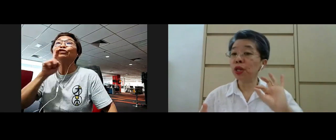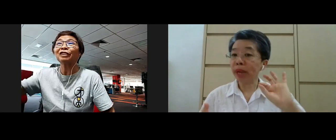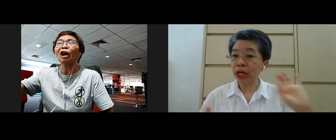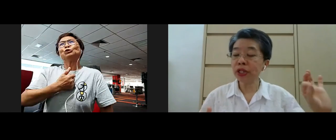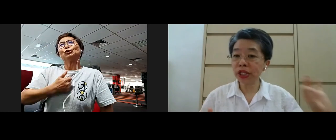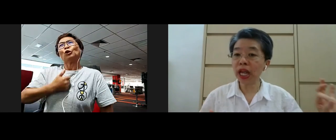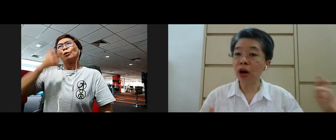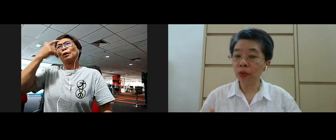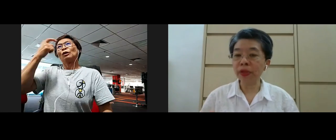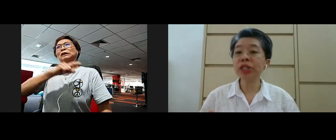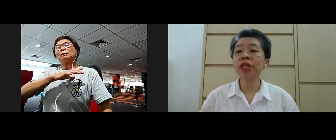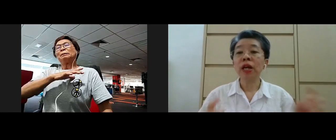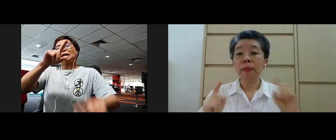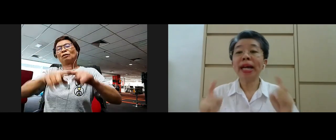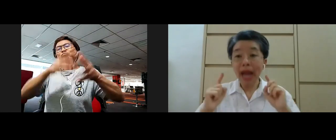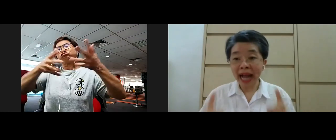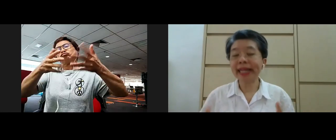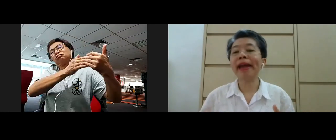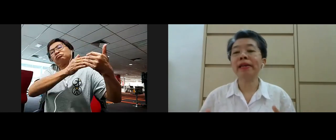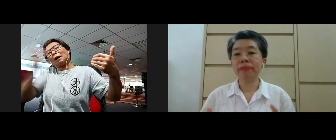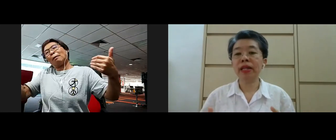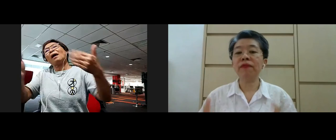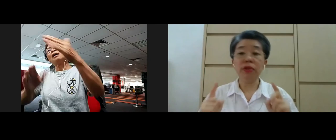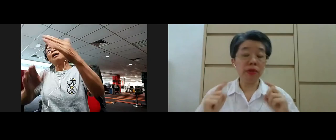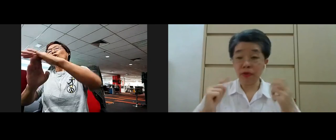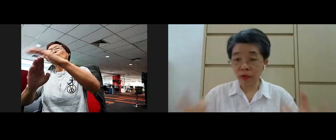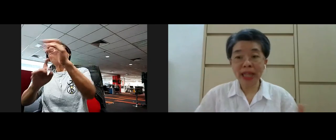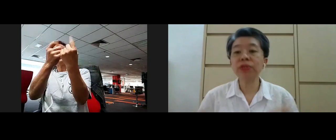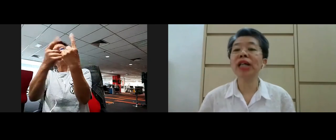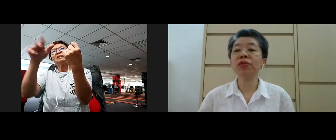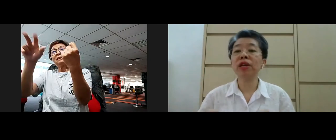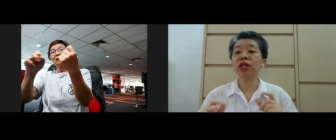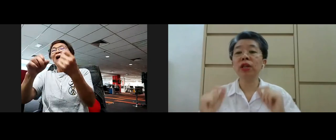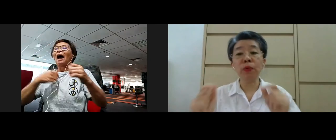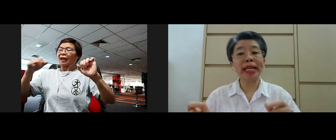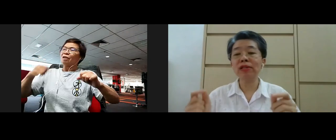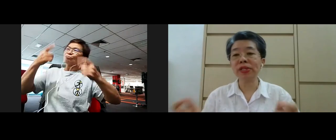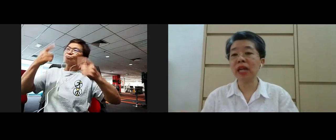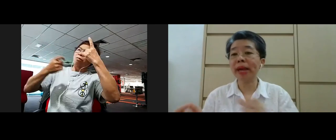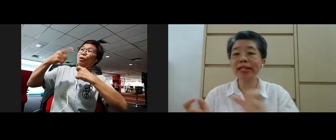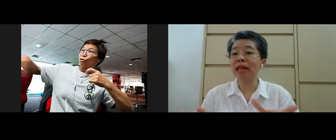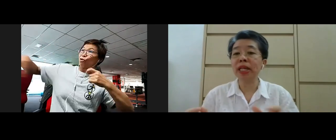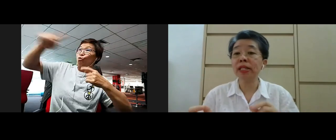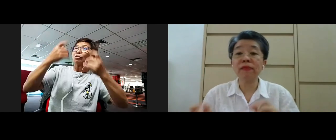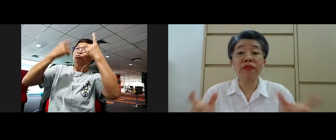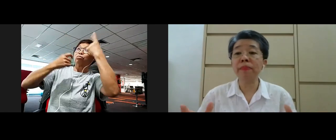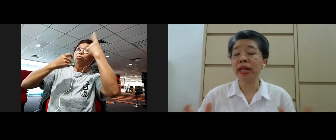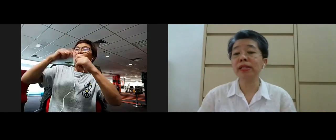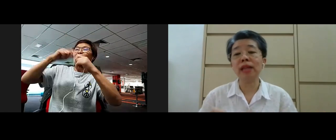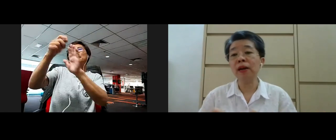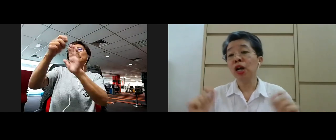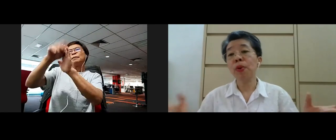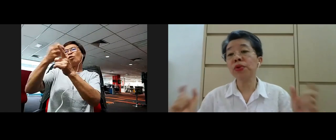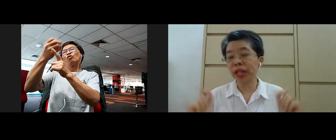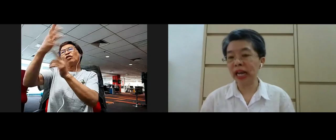she may not stay on with us but I can if you want to ask questions you're willing to stay back 10 minutes 15